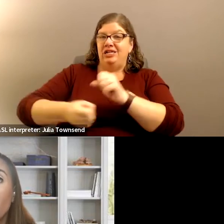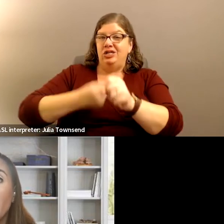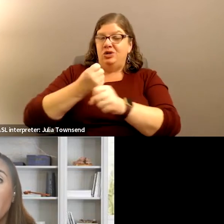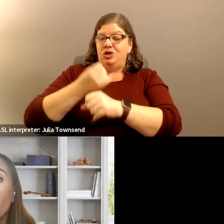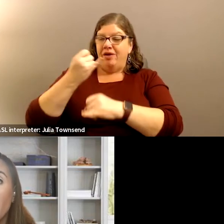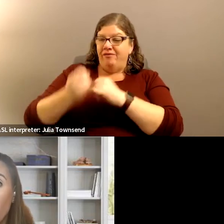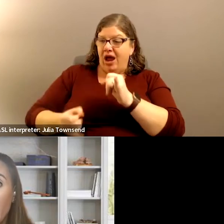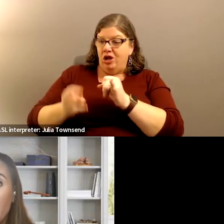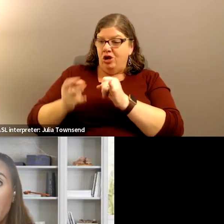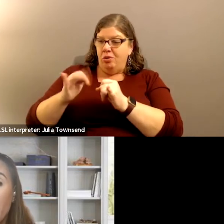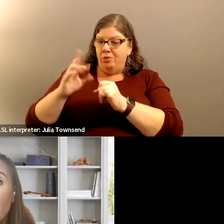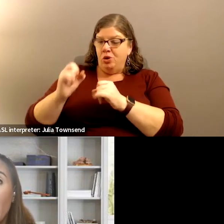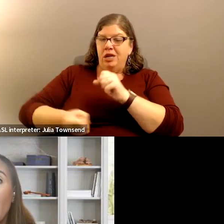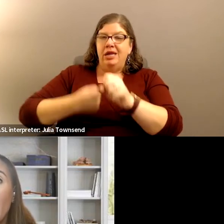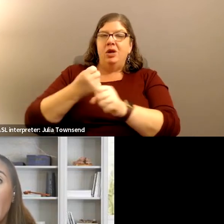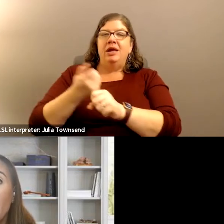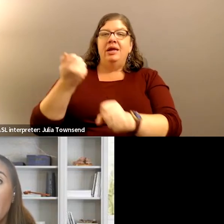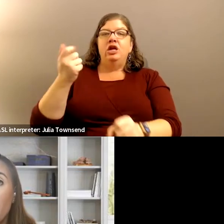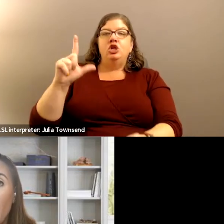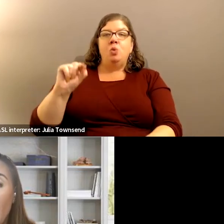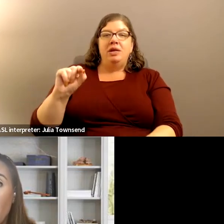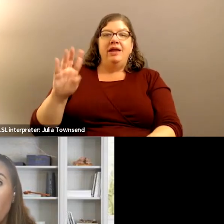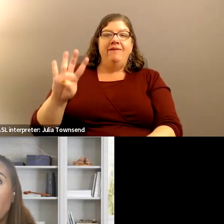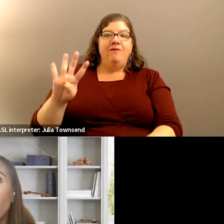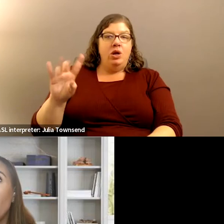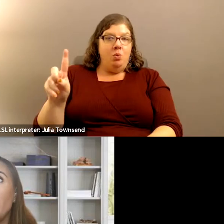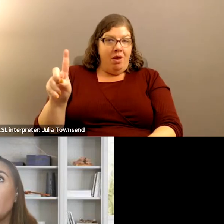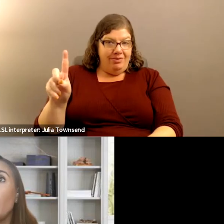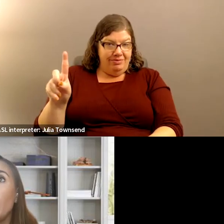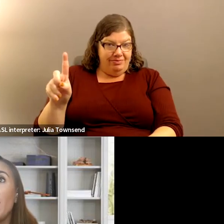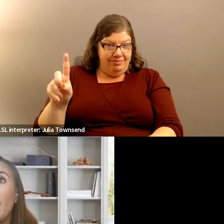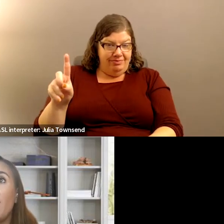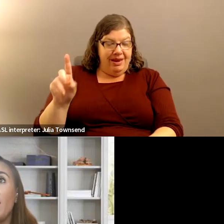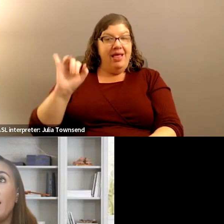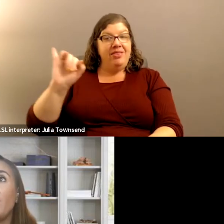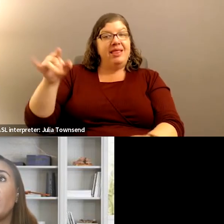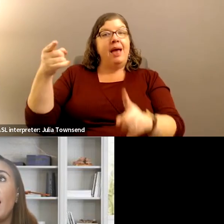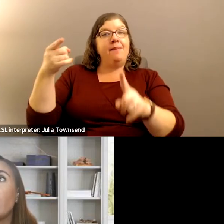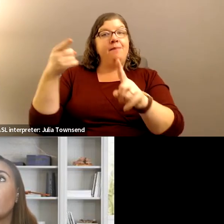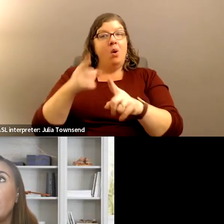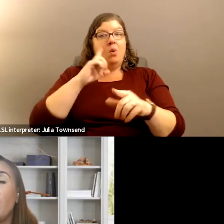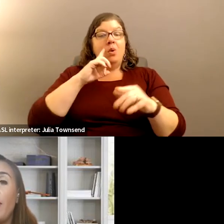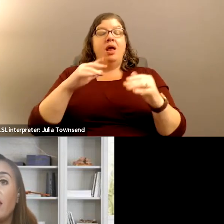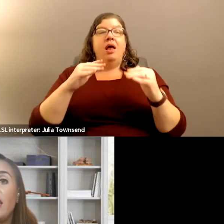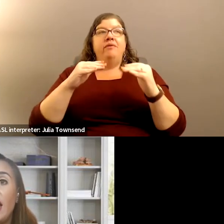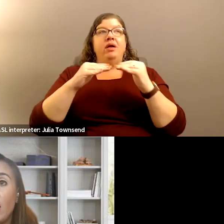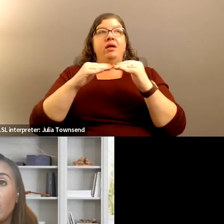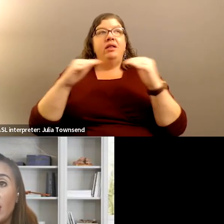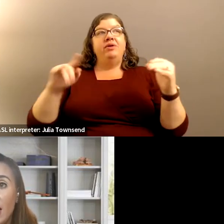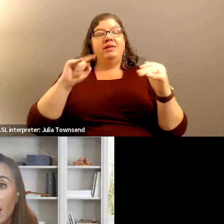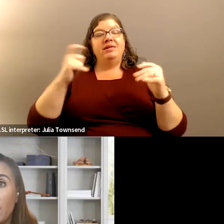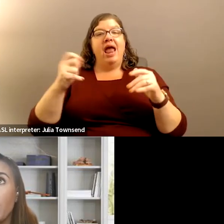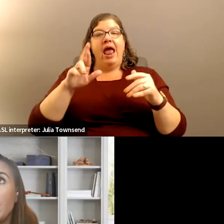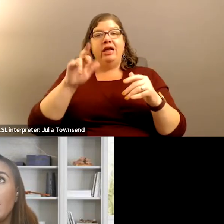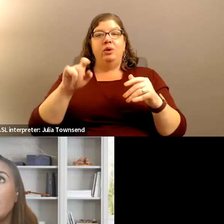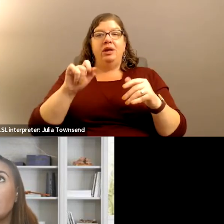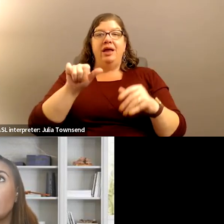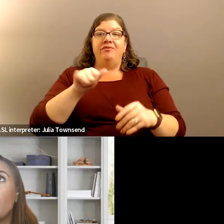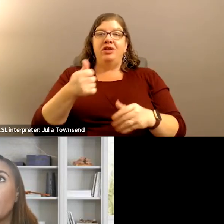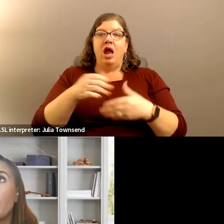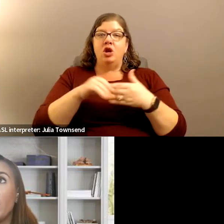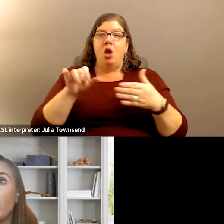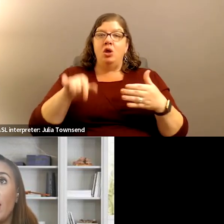will be in 2041, at which point we have a level tax rate of about $10.83